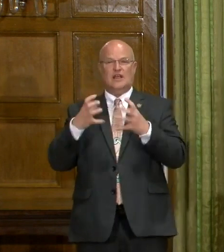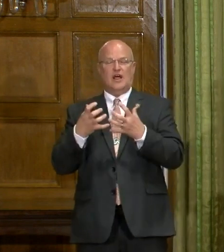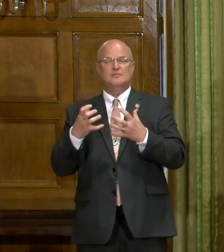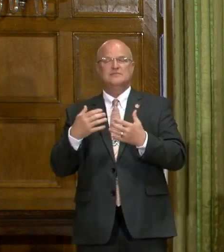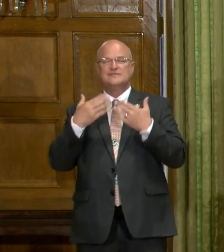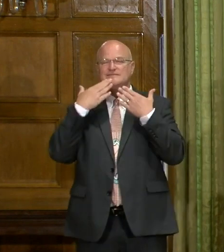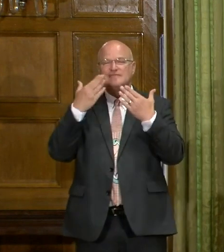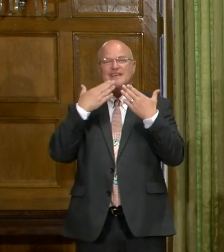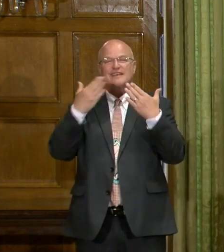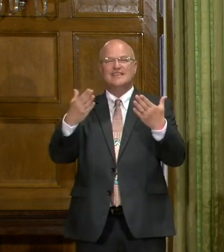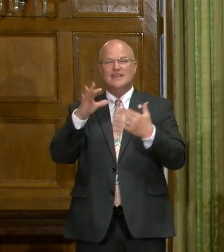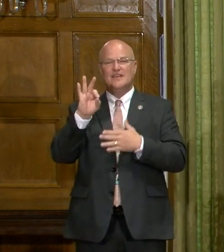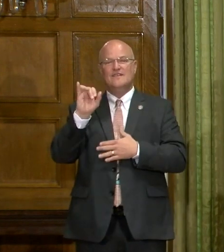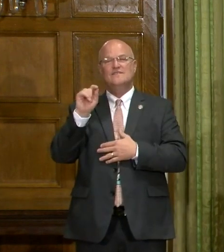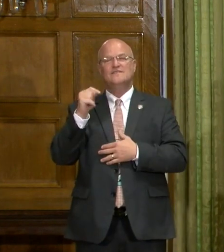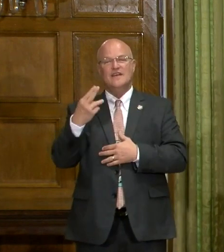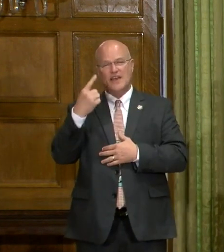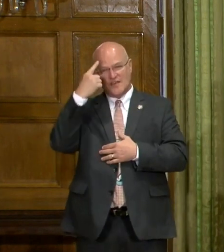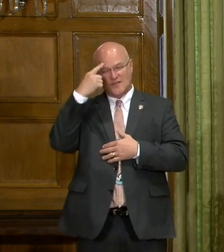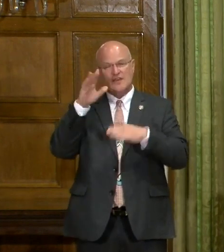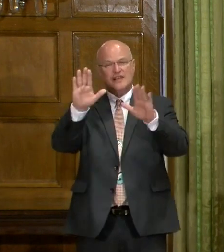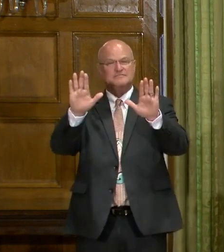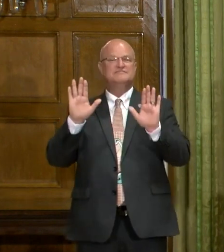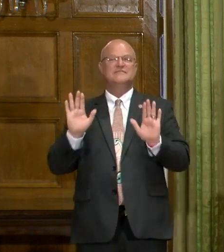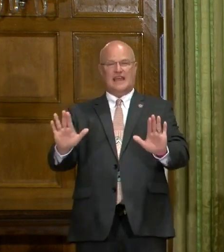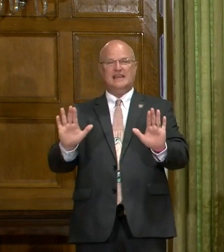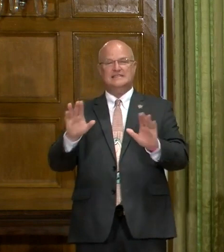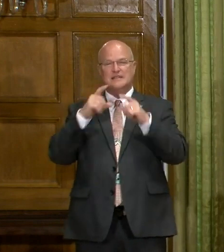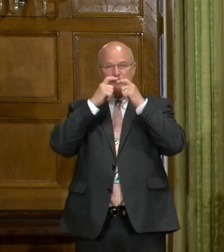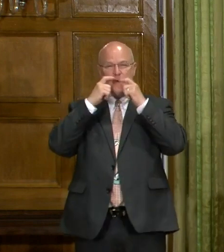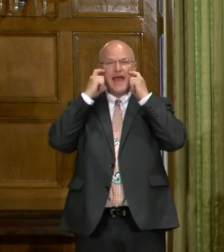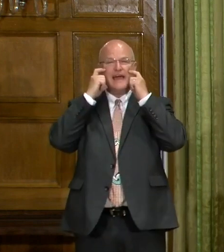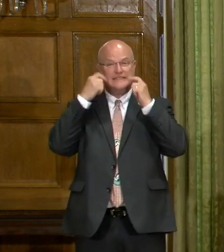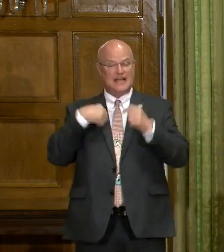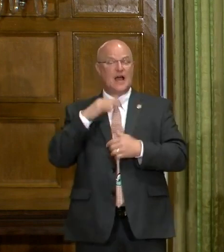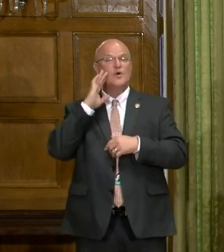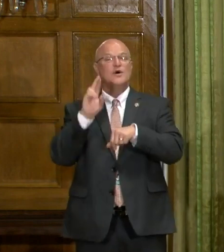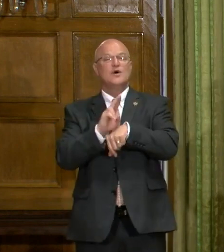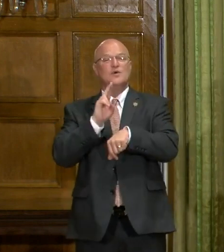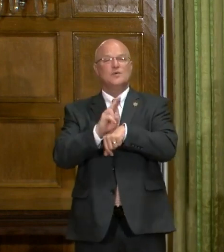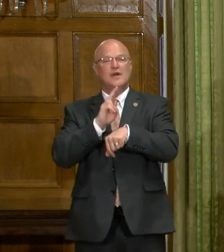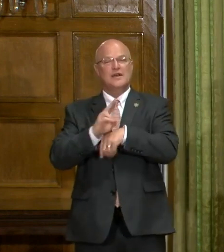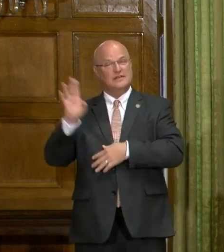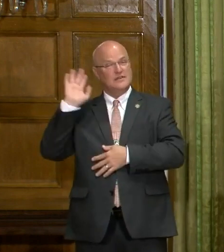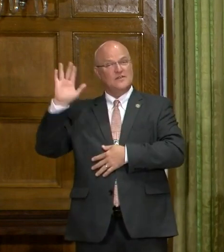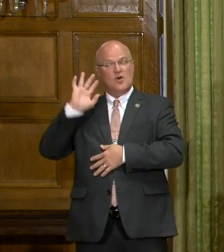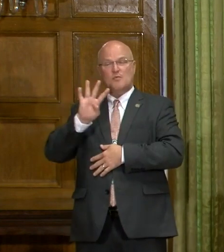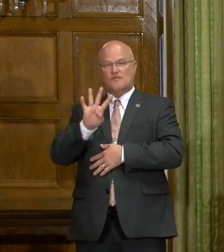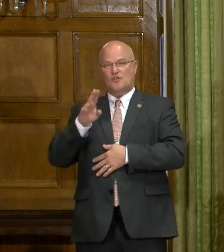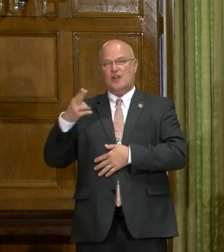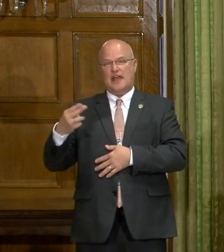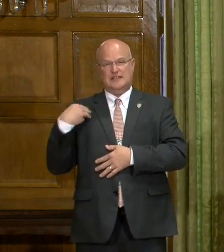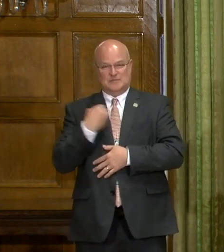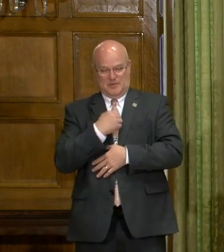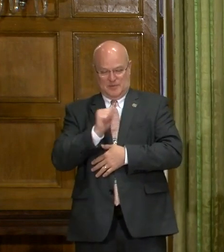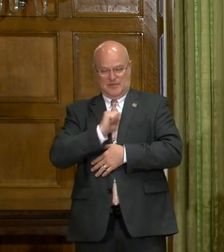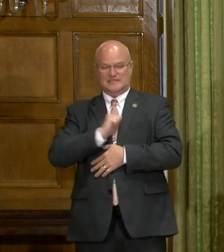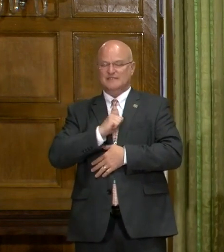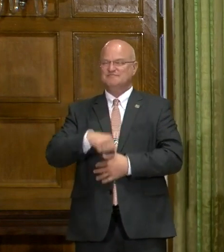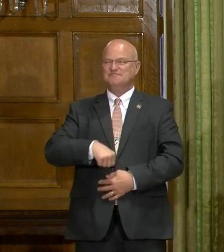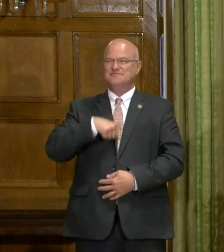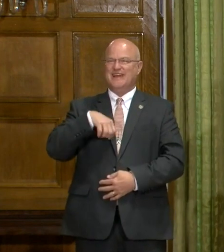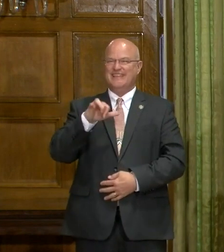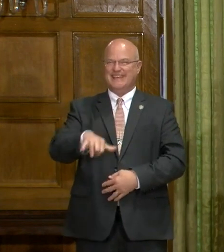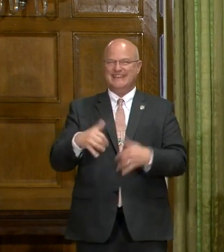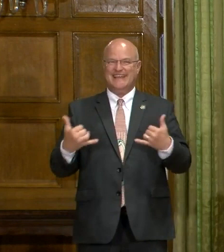So thank you, Faith, for the excellent mask that I will wear. And as a former 4H member, I'm very, very proud of